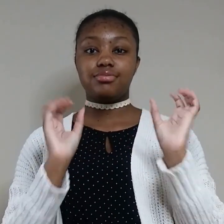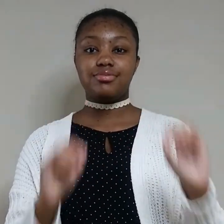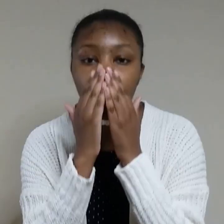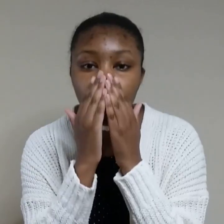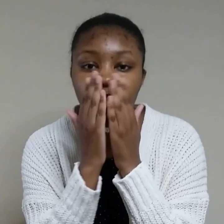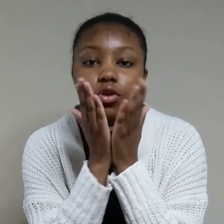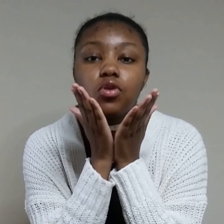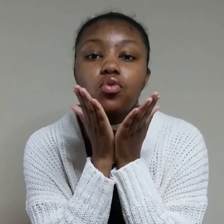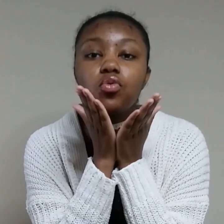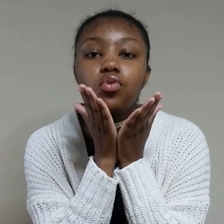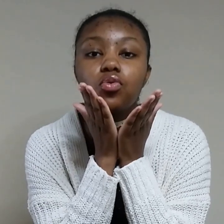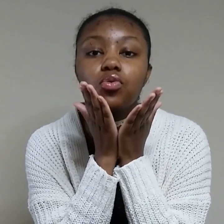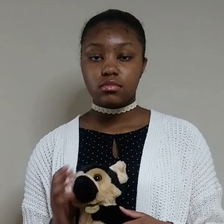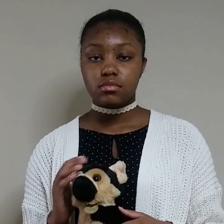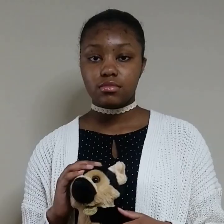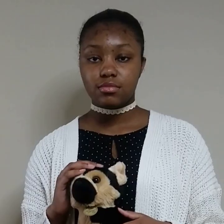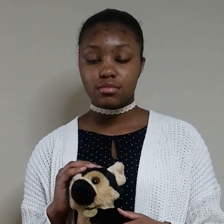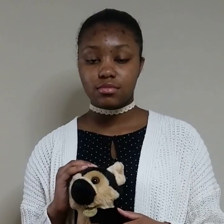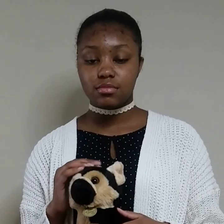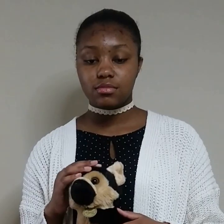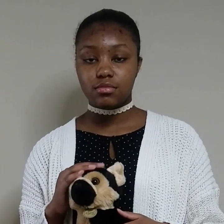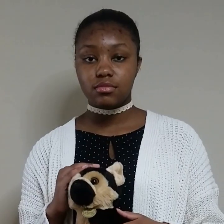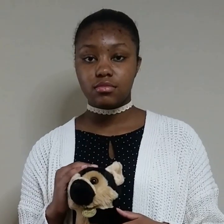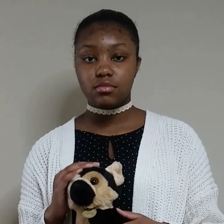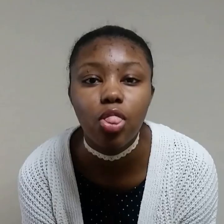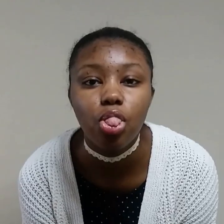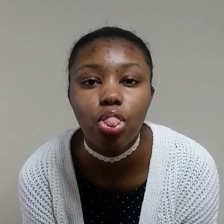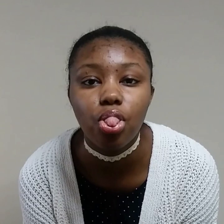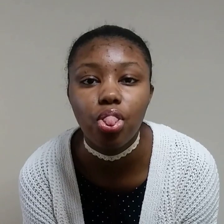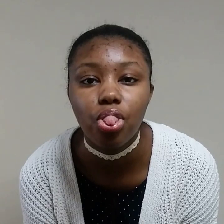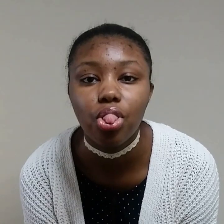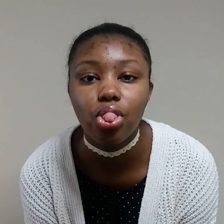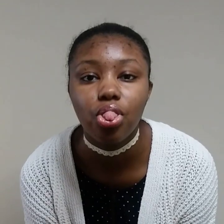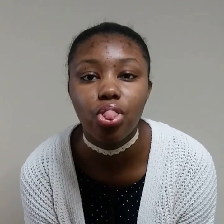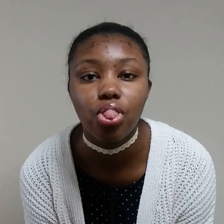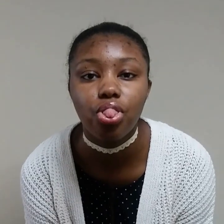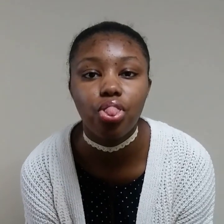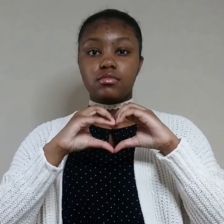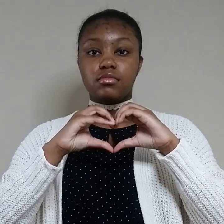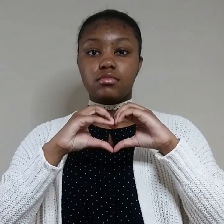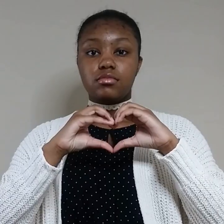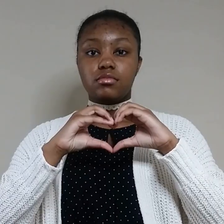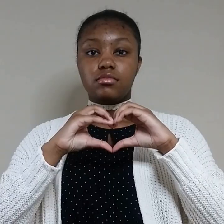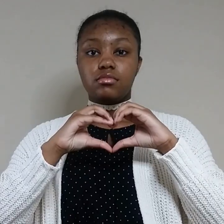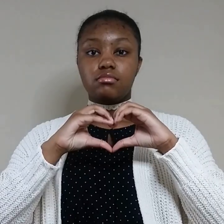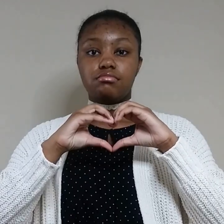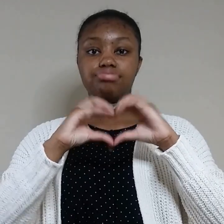me? Please stop It's all your fault